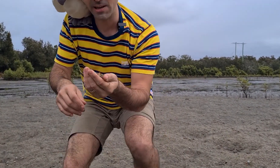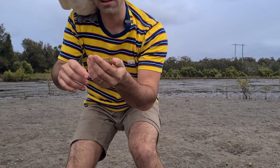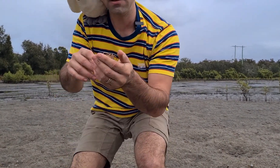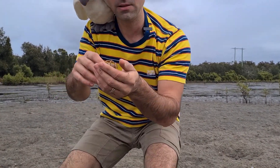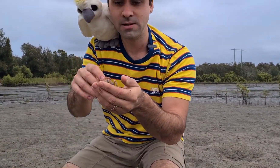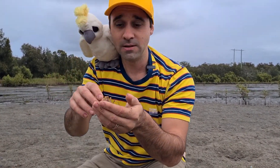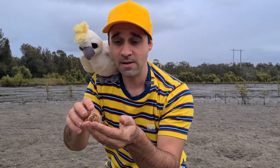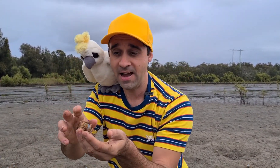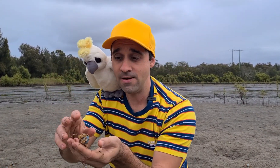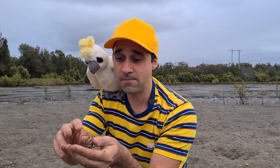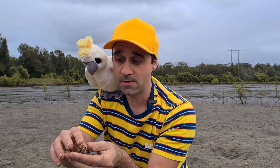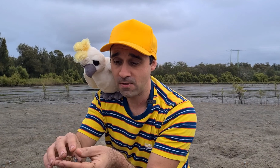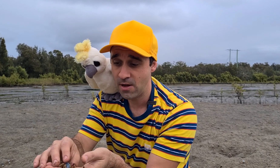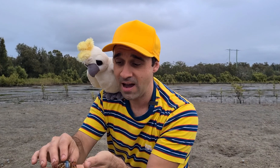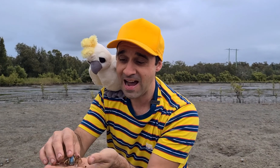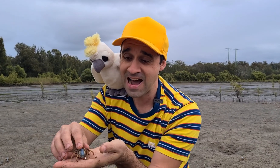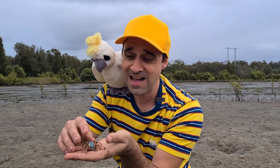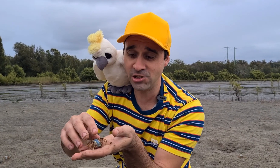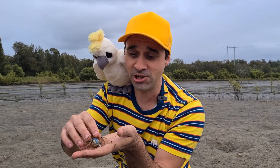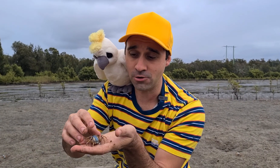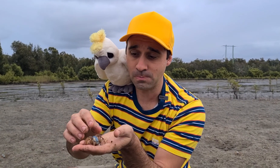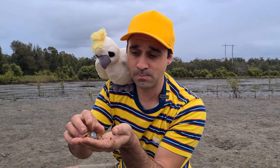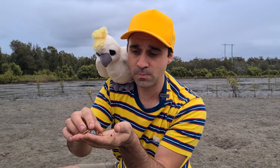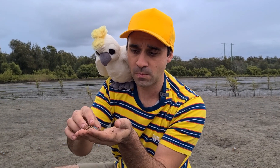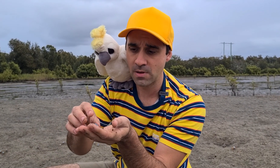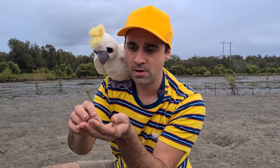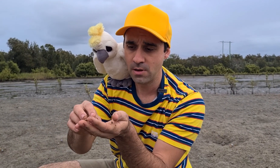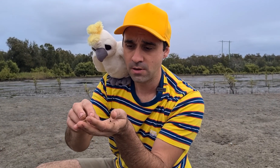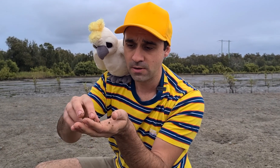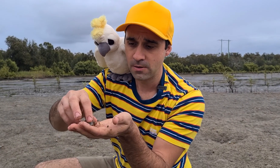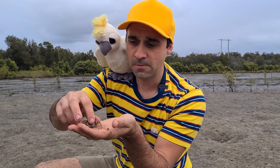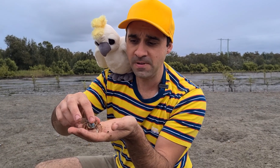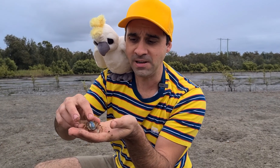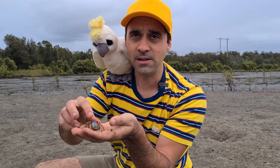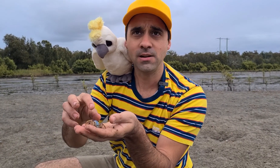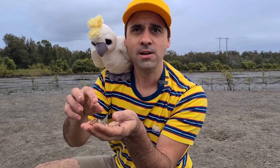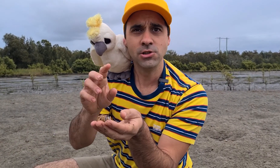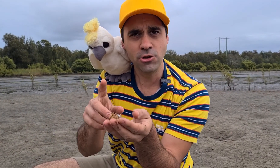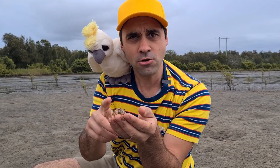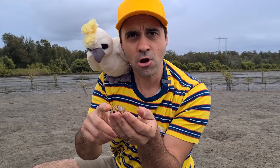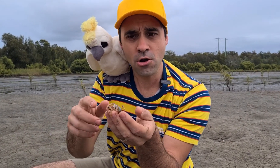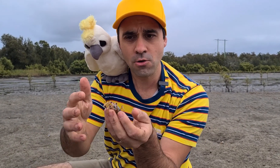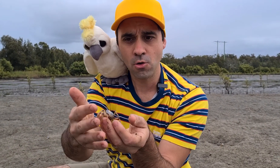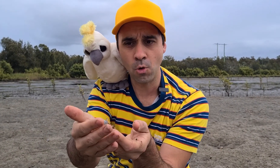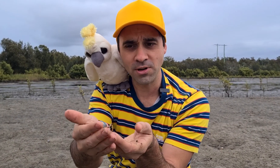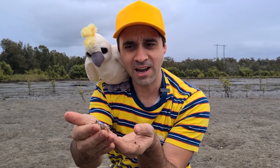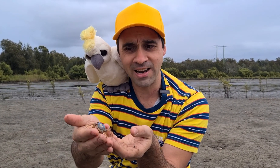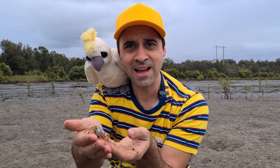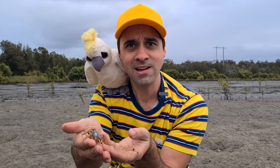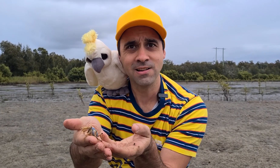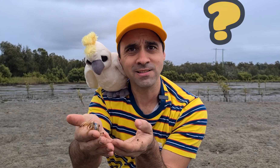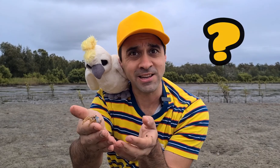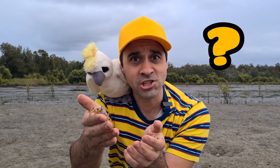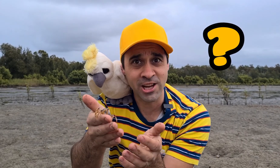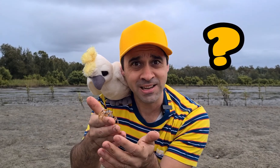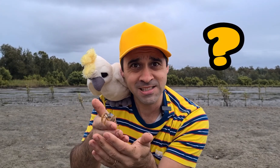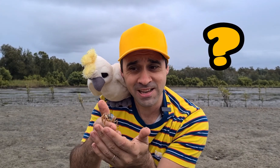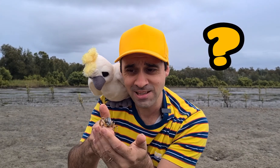have a hard shell. Feel it. Do you know what colour their shell is, kids?